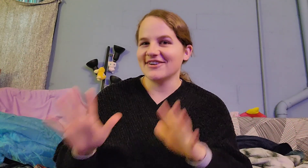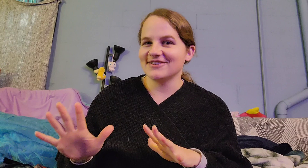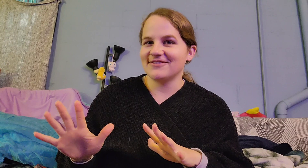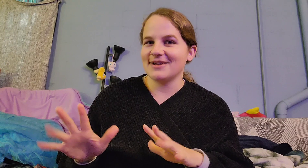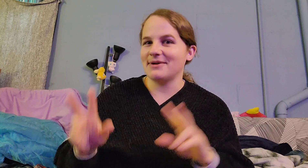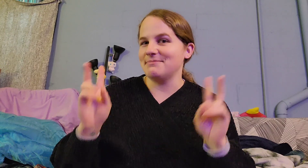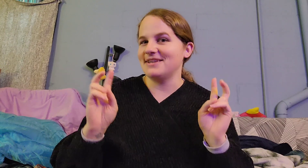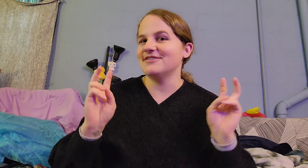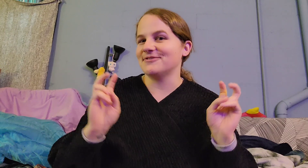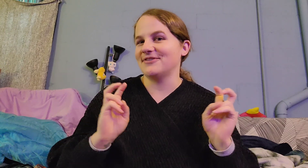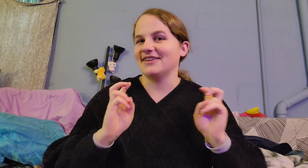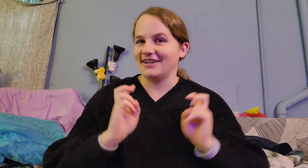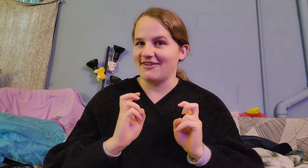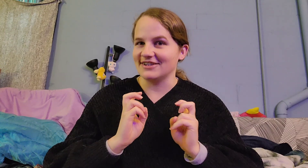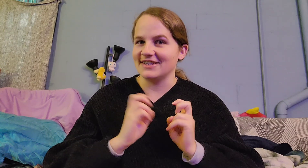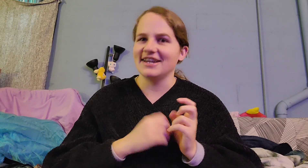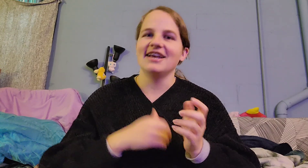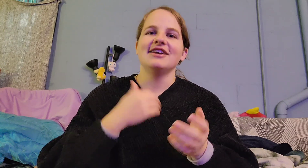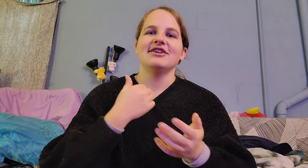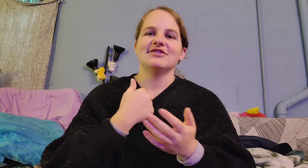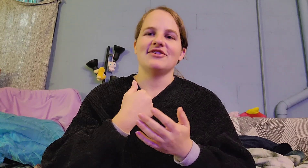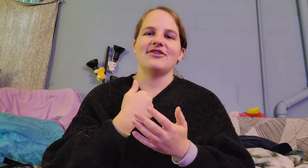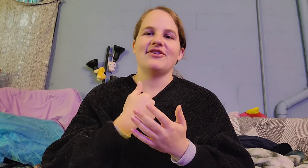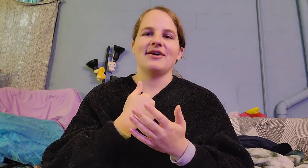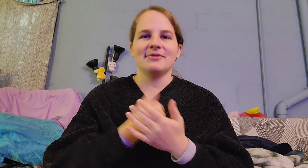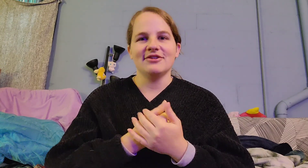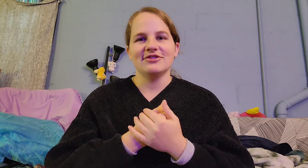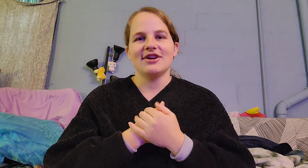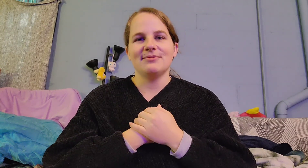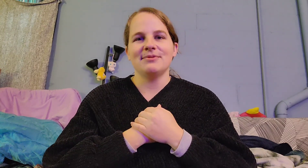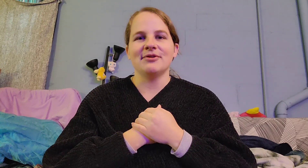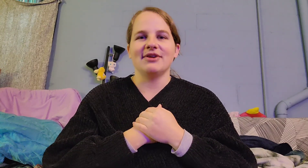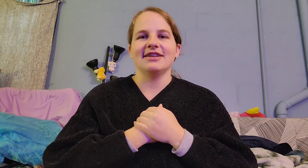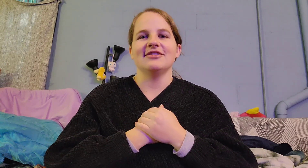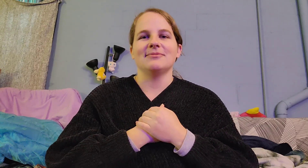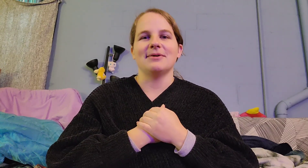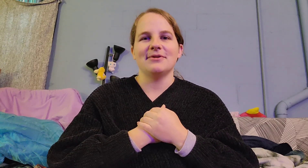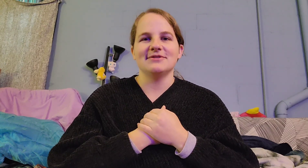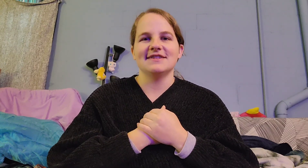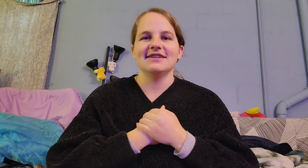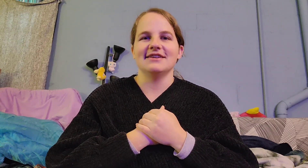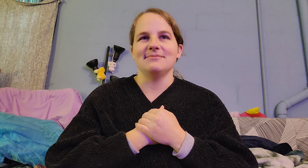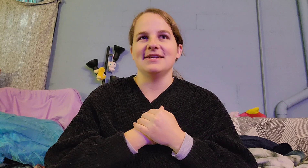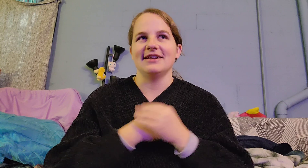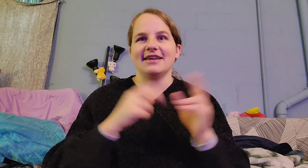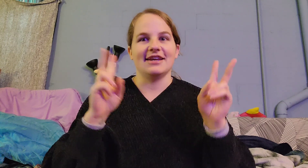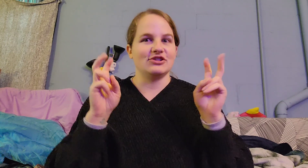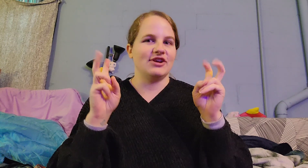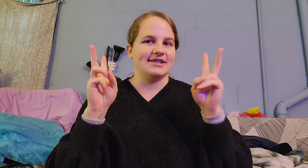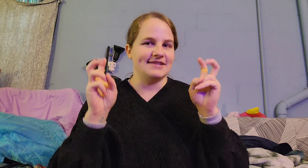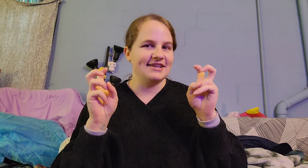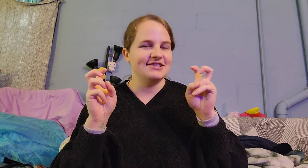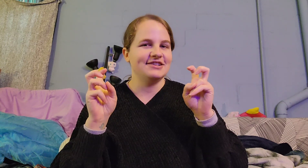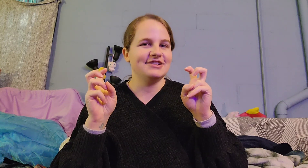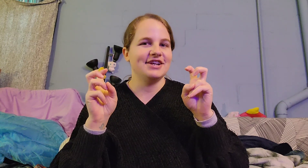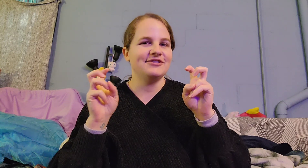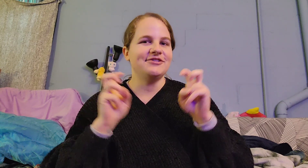hard to find my beginner friendly content. So I'm gonna try to be more regular about posting and being like a translation channel,